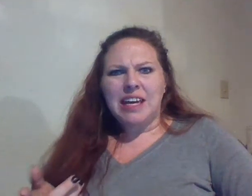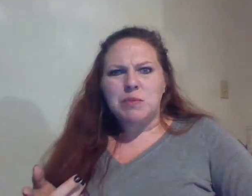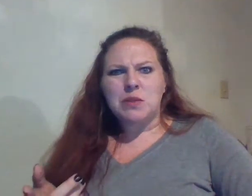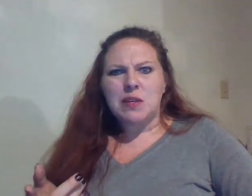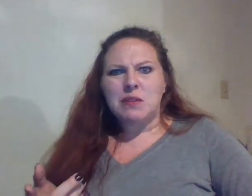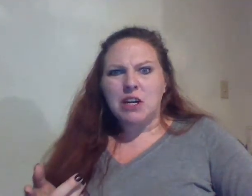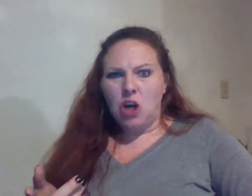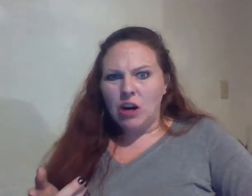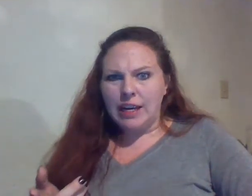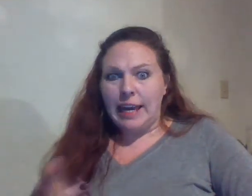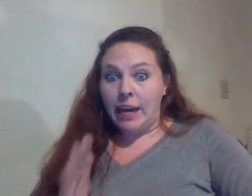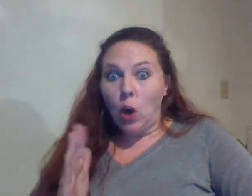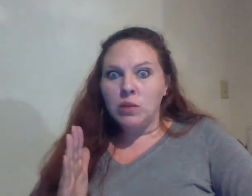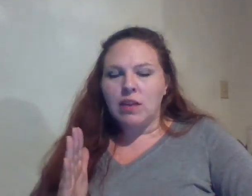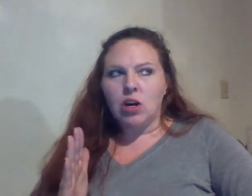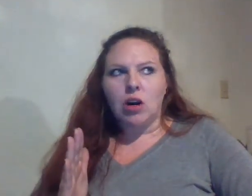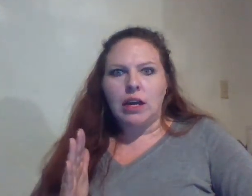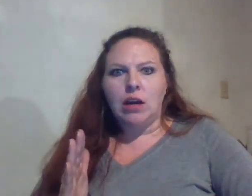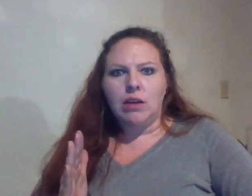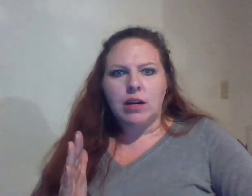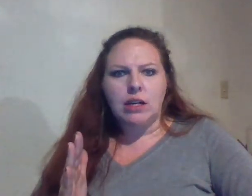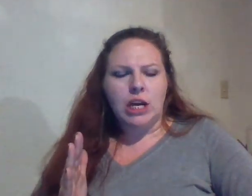keeps their car key and only their car key on their keychain